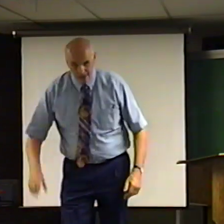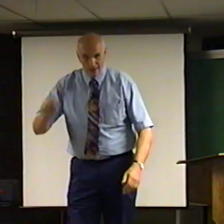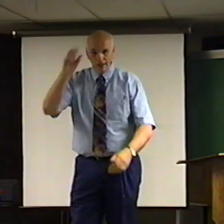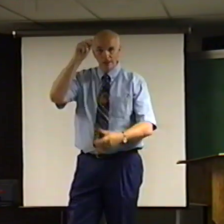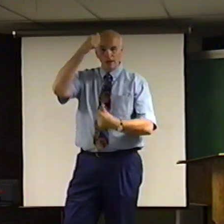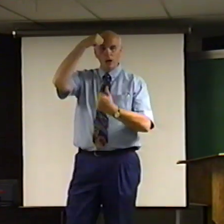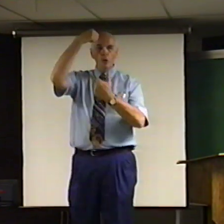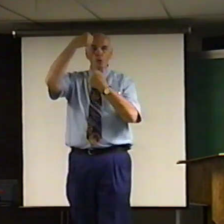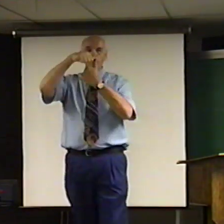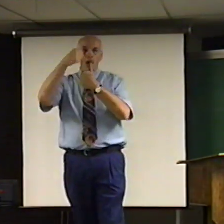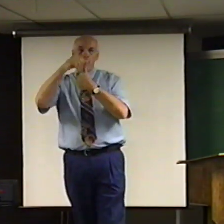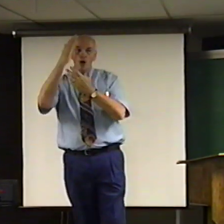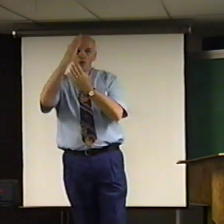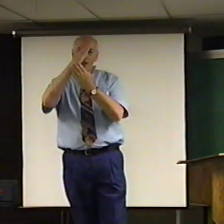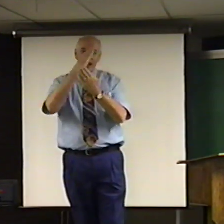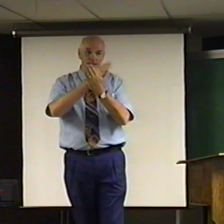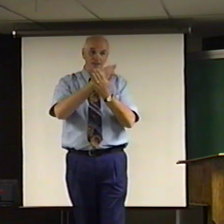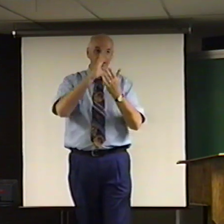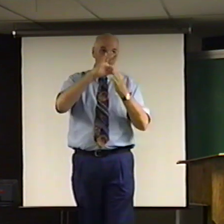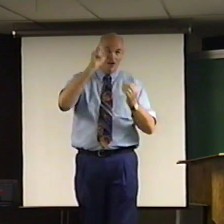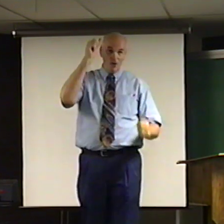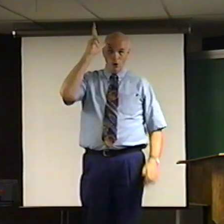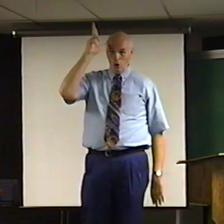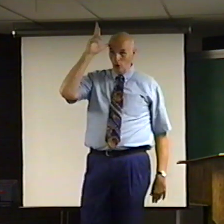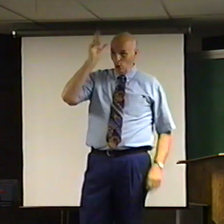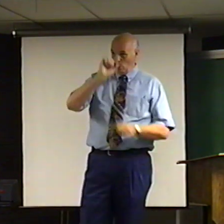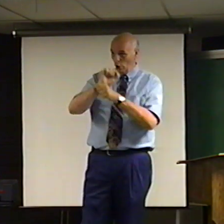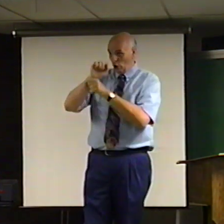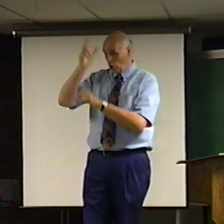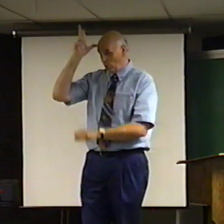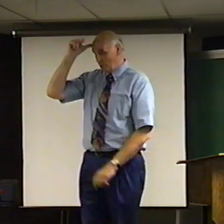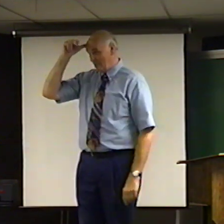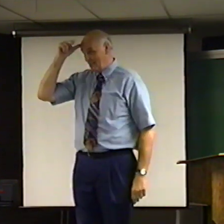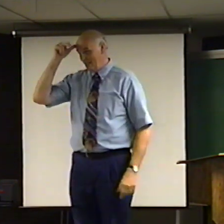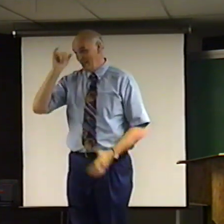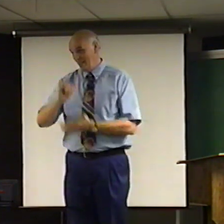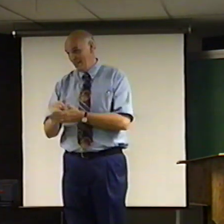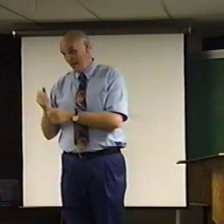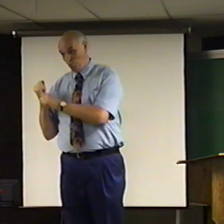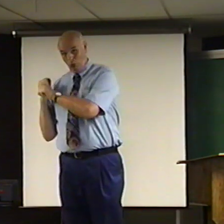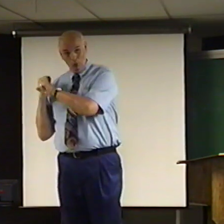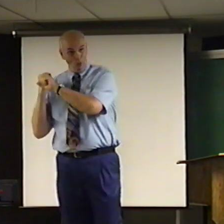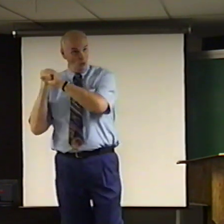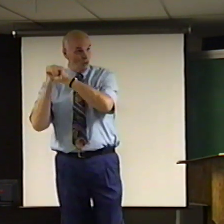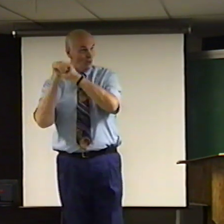So, the lesson of a quick horse that pulls.